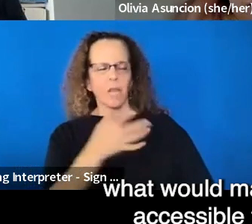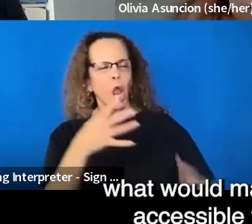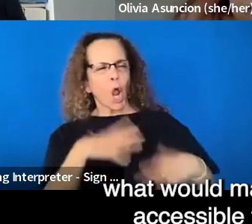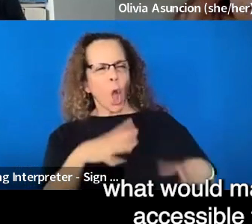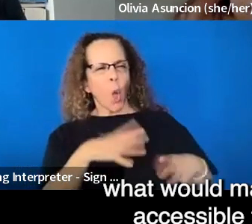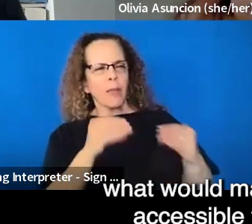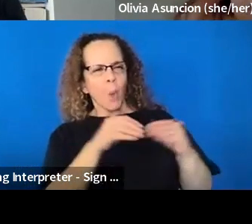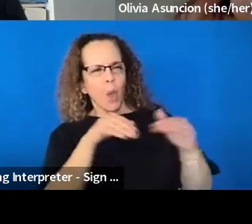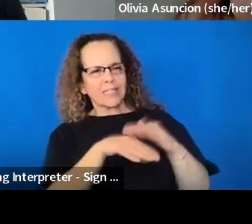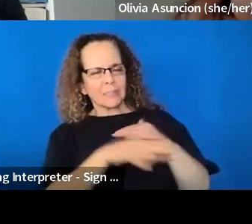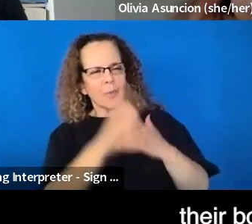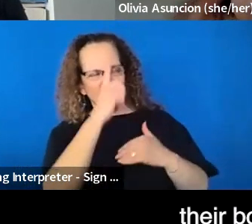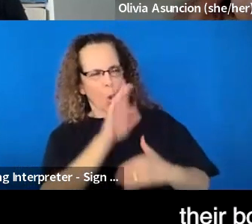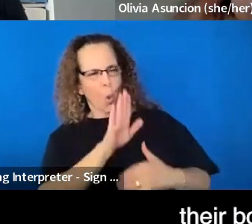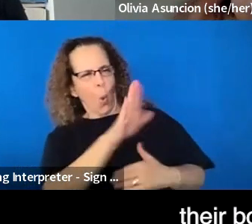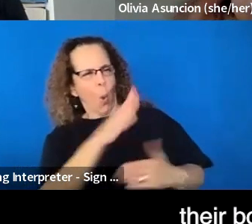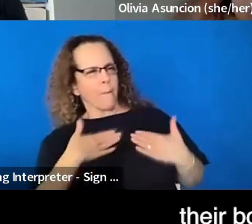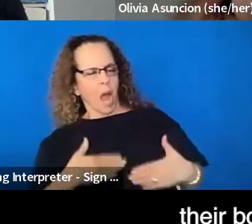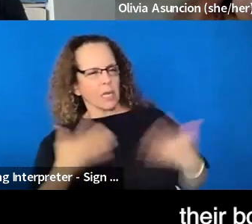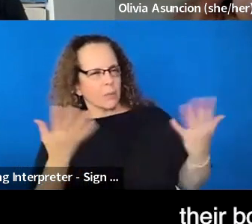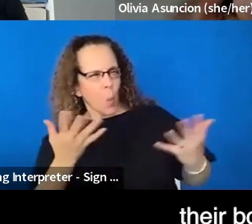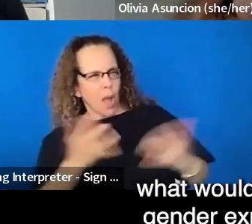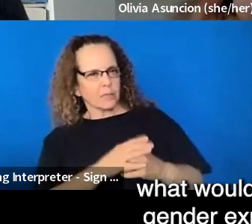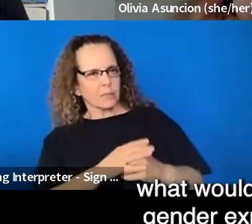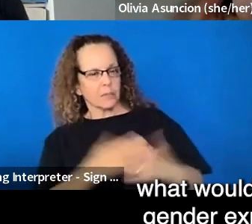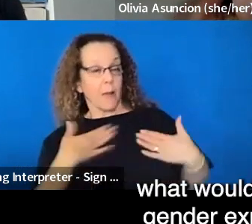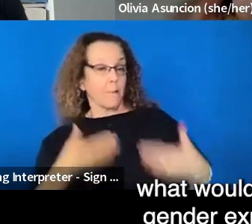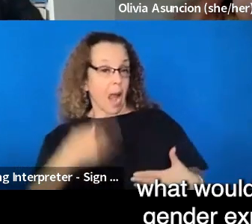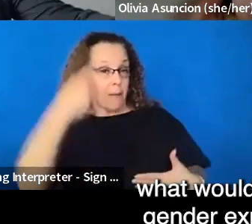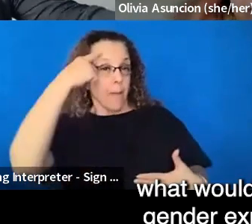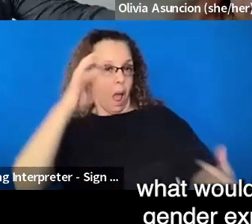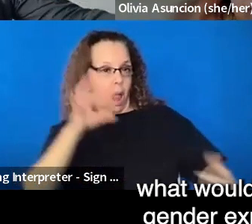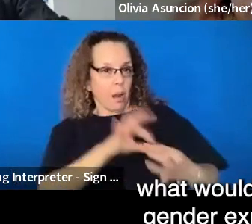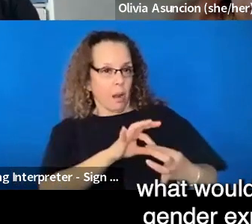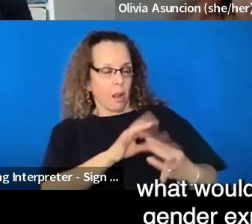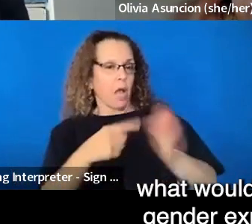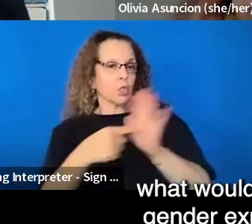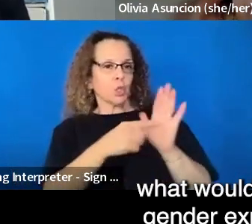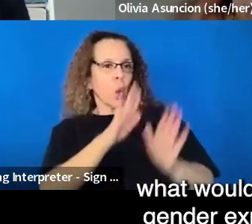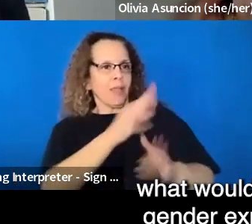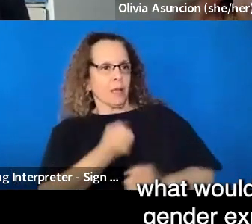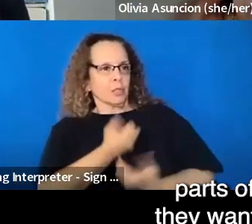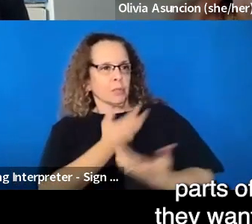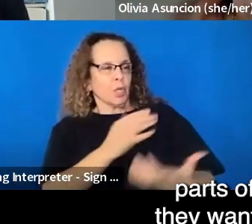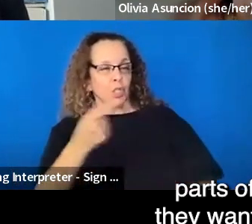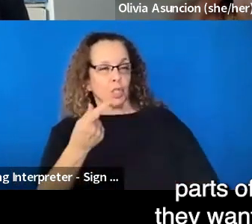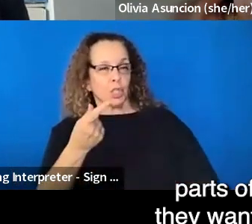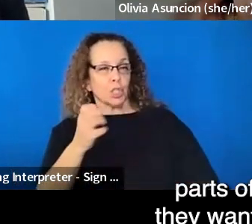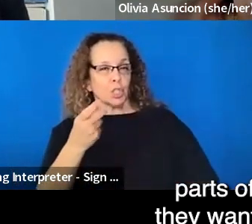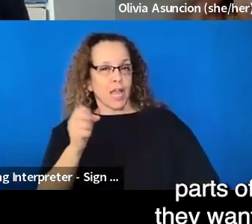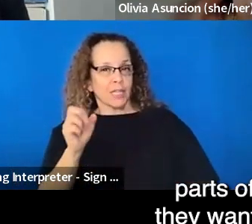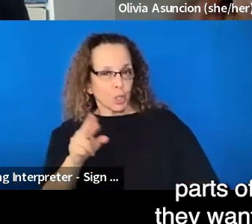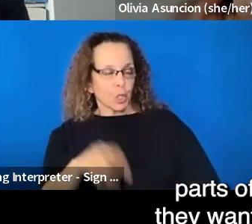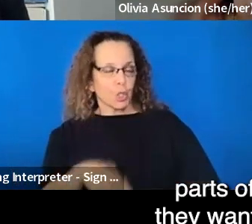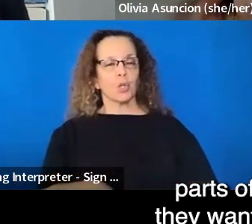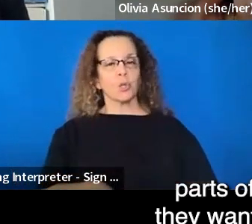to their bodies, their body minds, what would show off their gender expression best, parts of their body